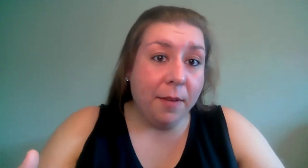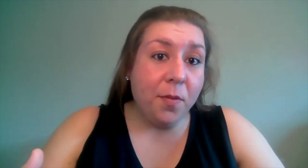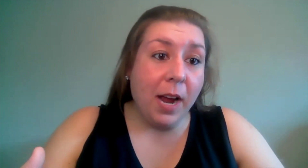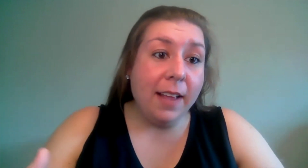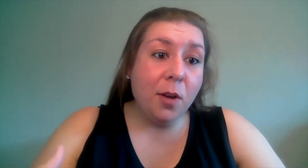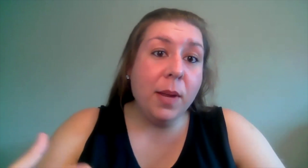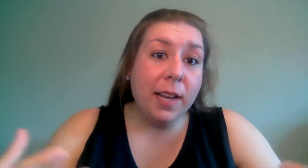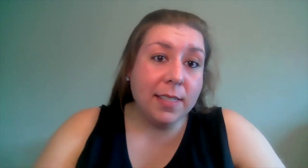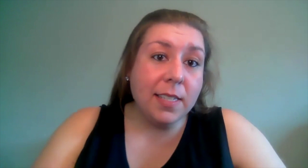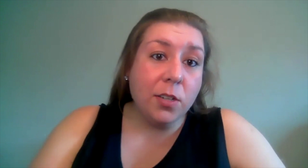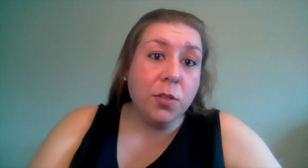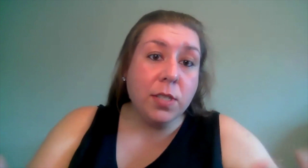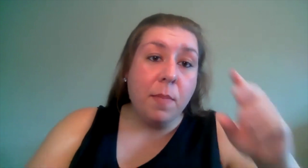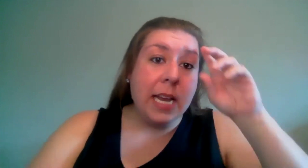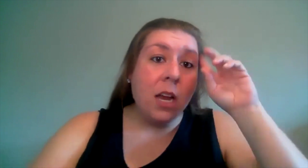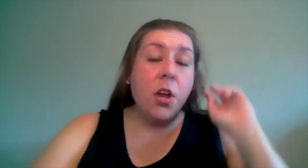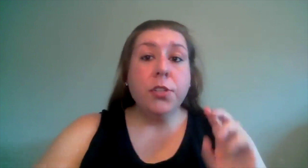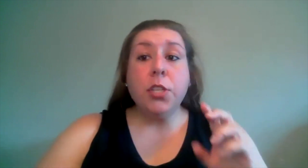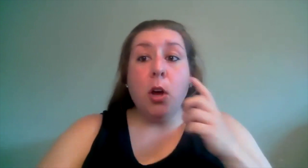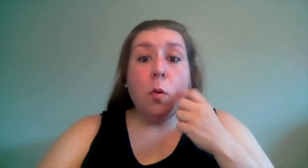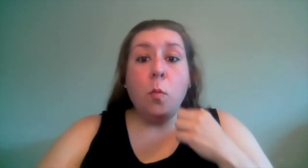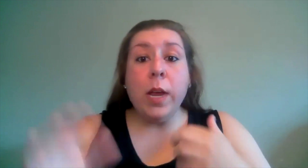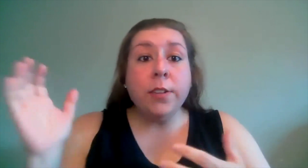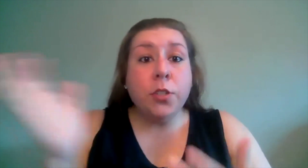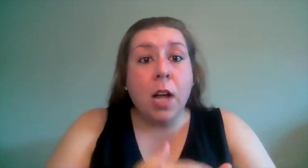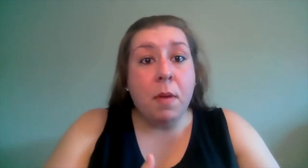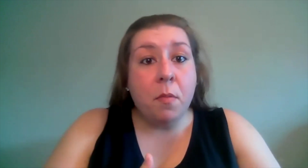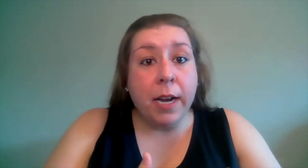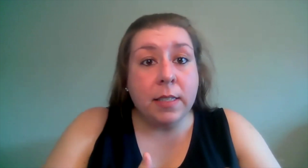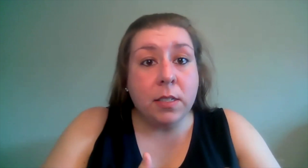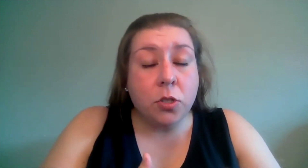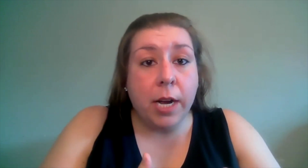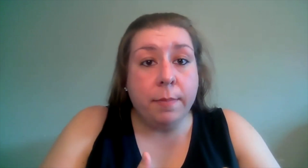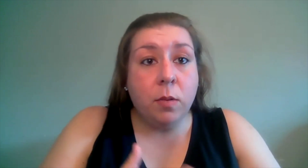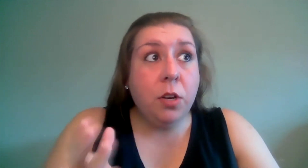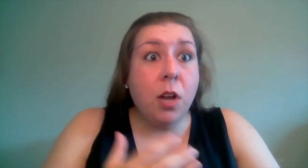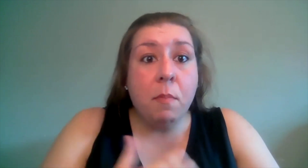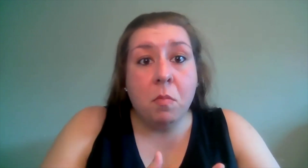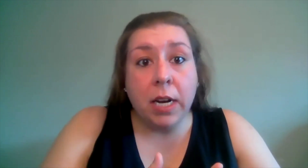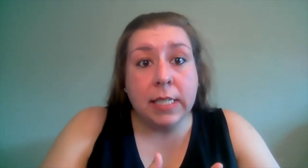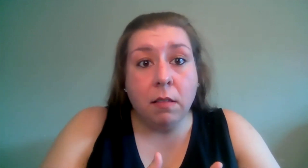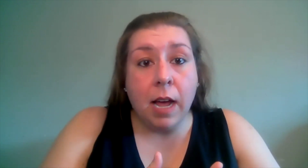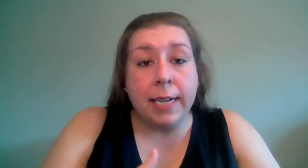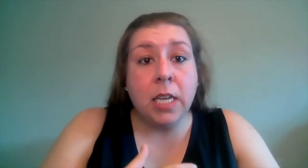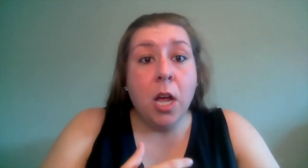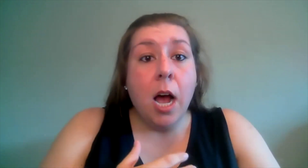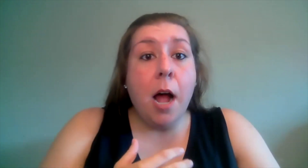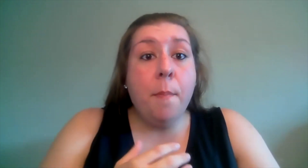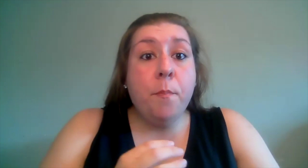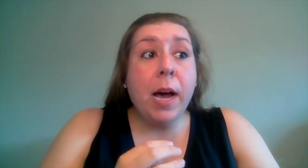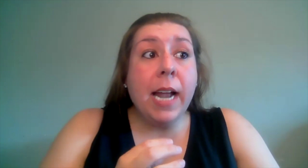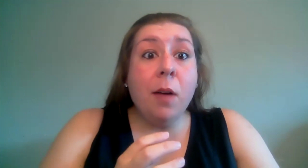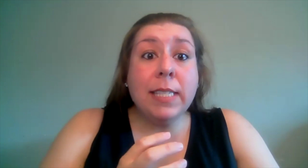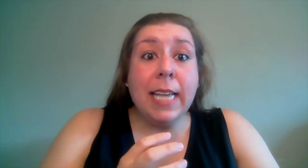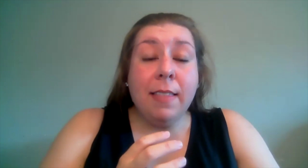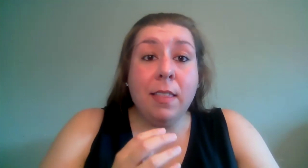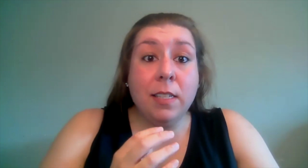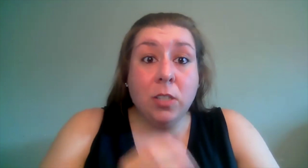right they're being sung to somebody so we do not memorize the script we do not memorize the lines um but i would say that the